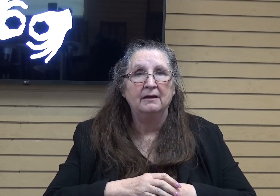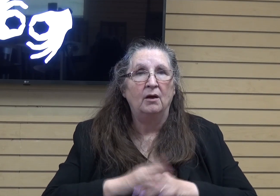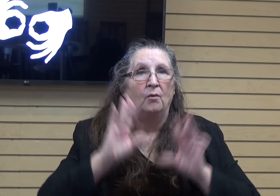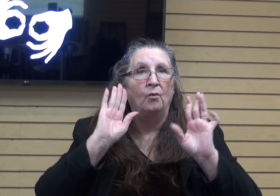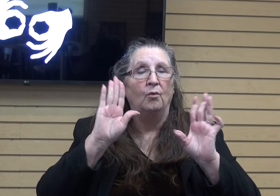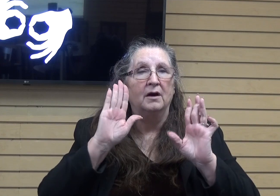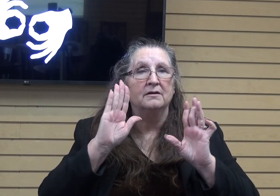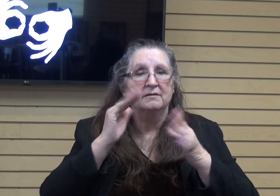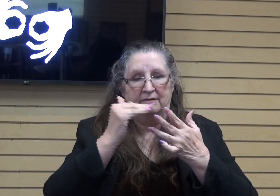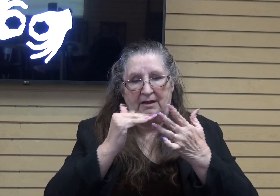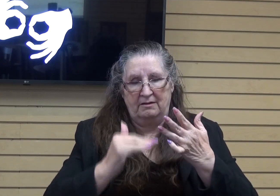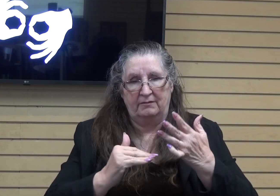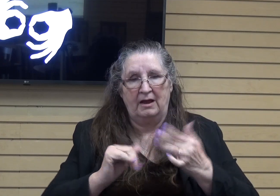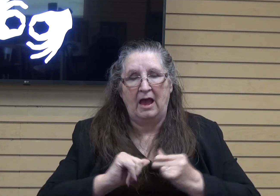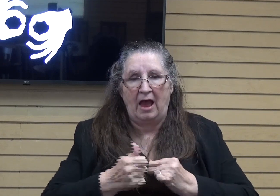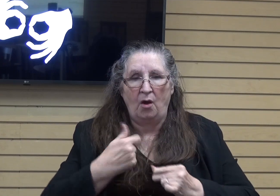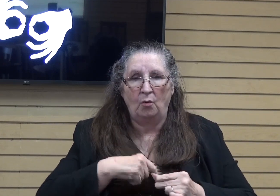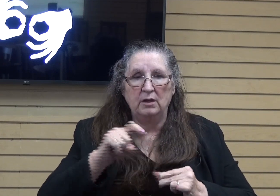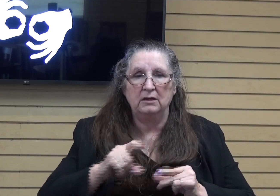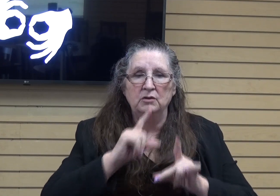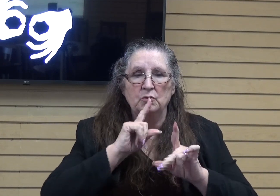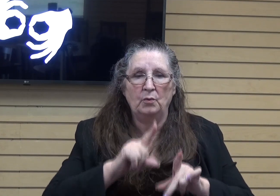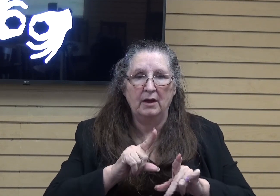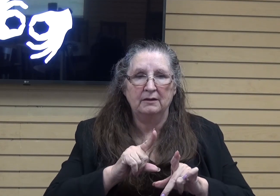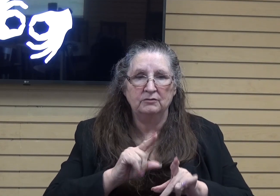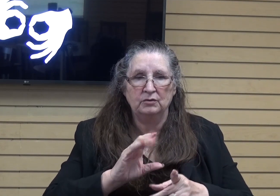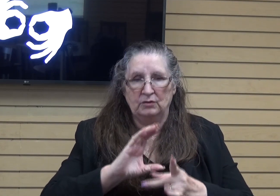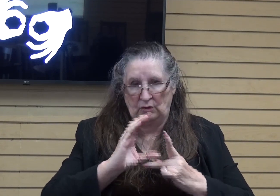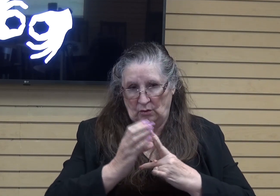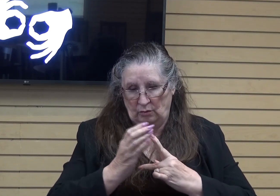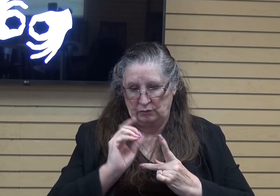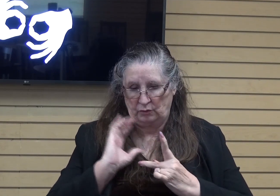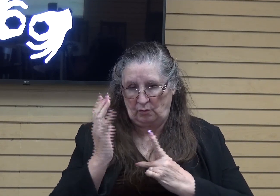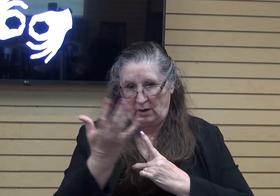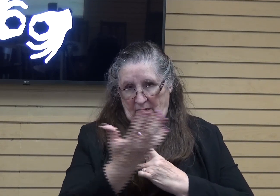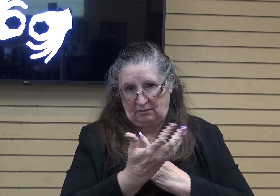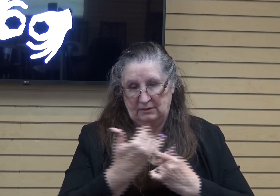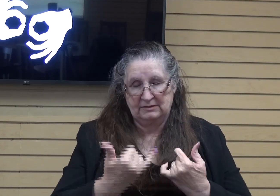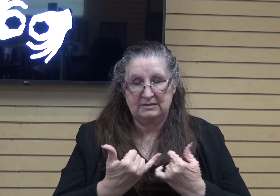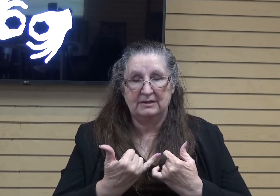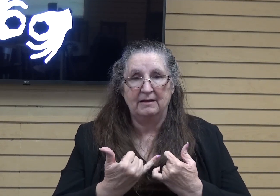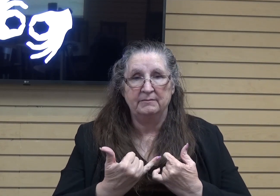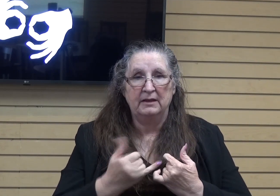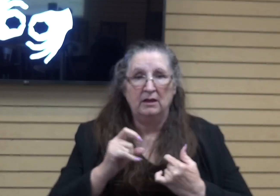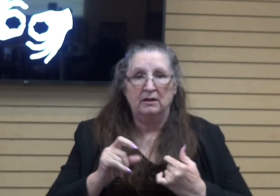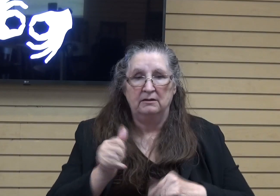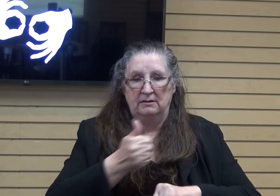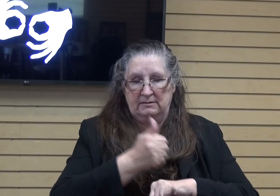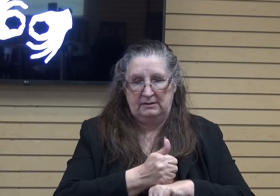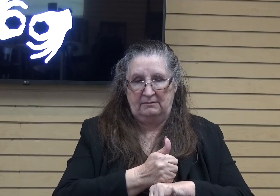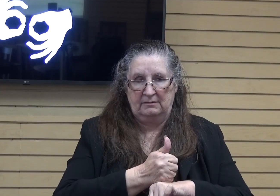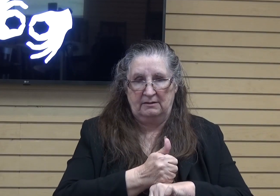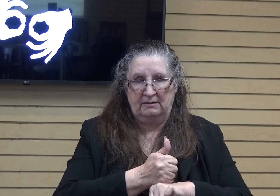for how we should react to the things that are going on today. We need to set ourselves on a faithful